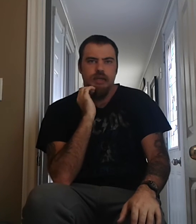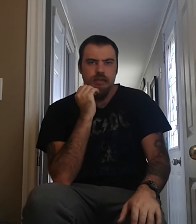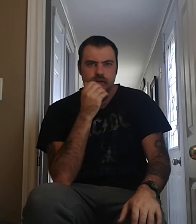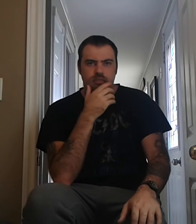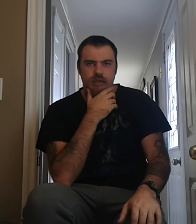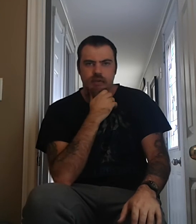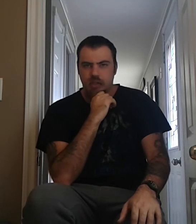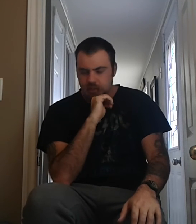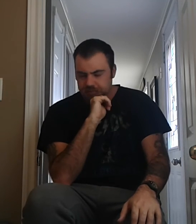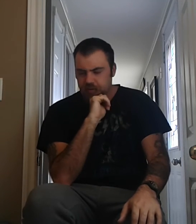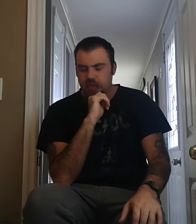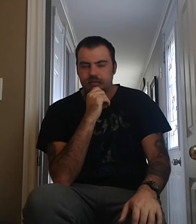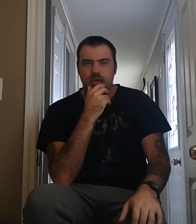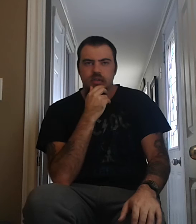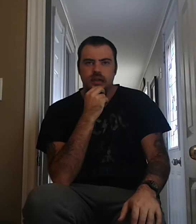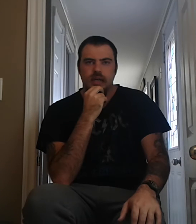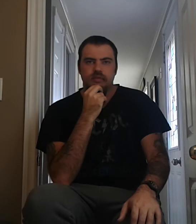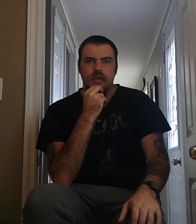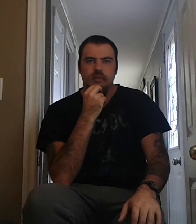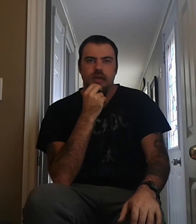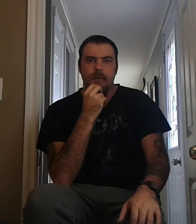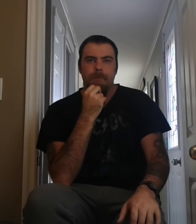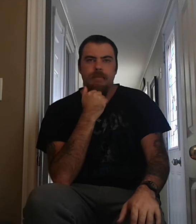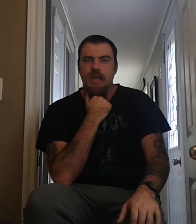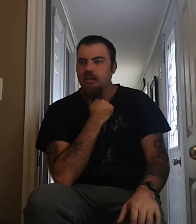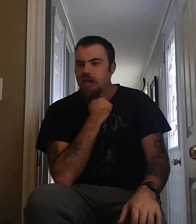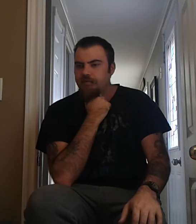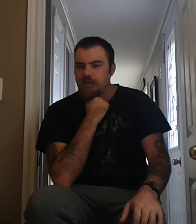oh yeah, Don't Let Me Down, that's a great song. Then after that is, Bad Company.